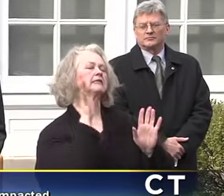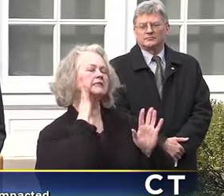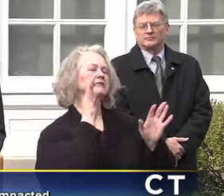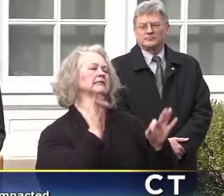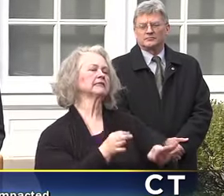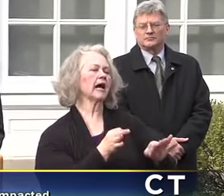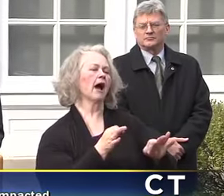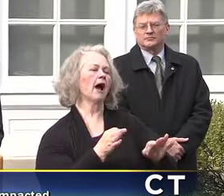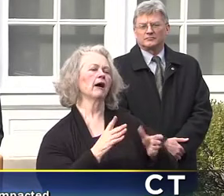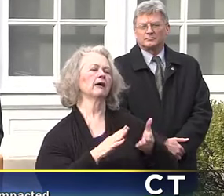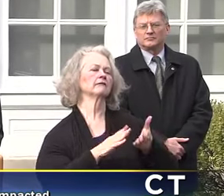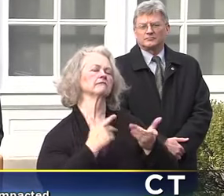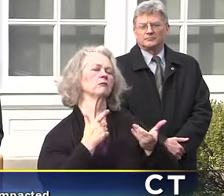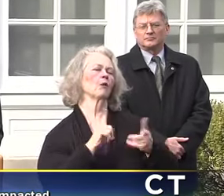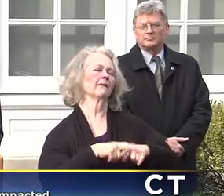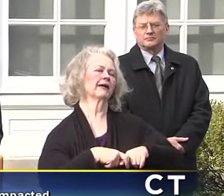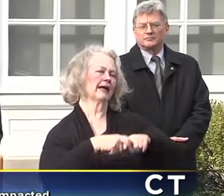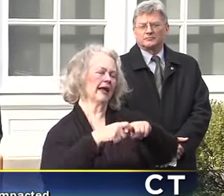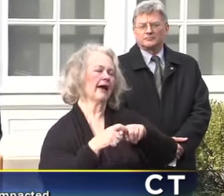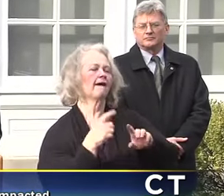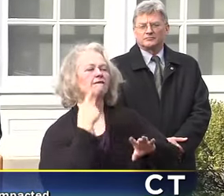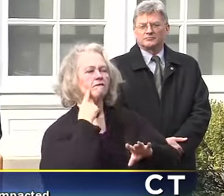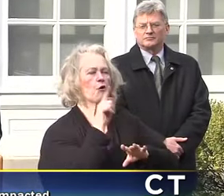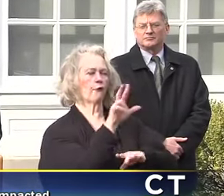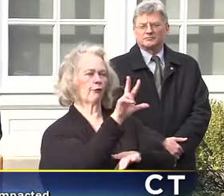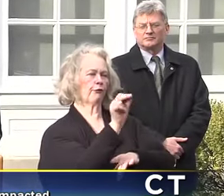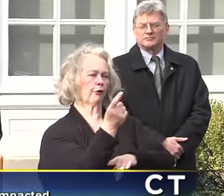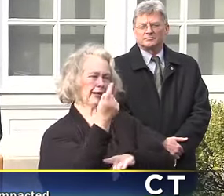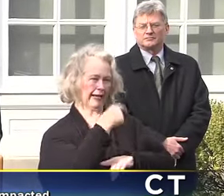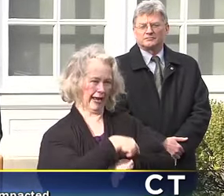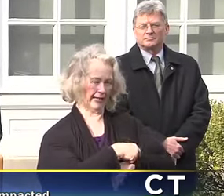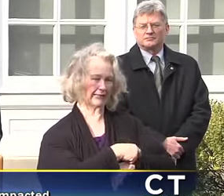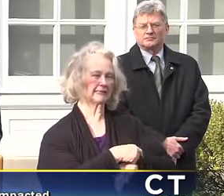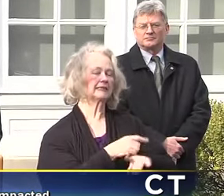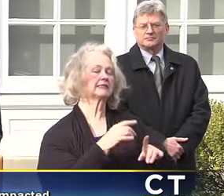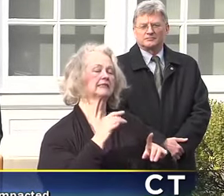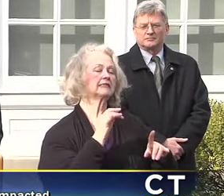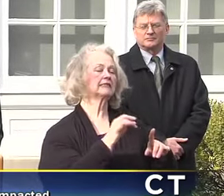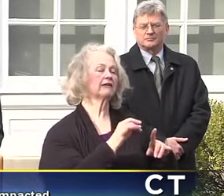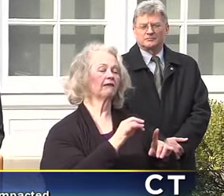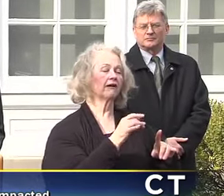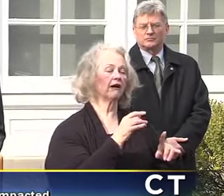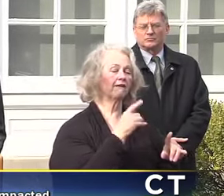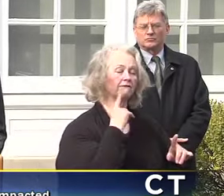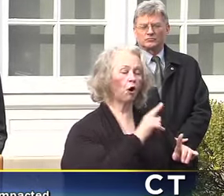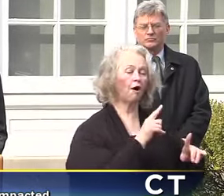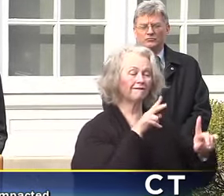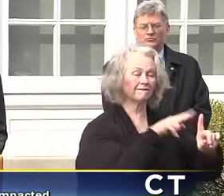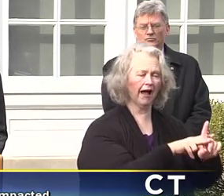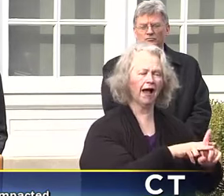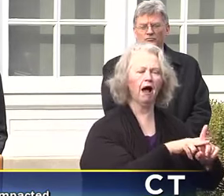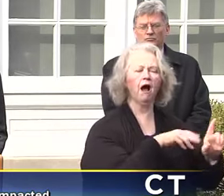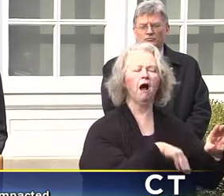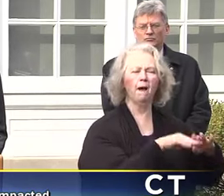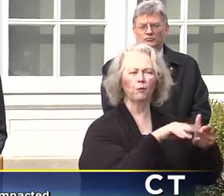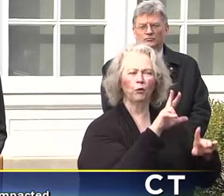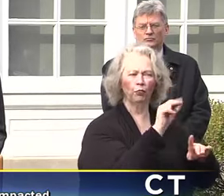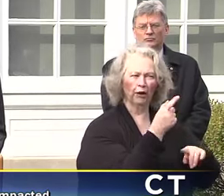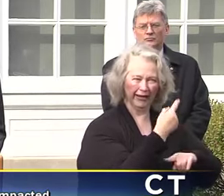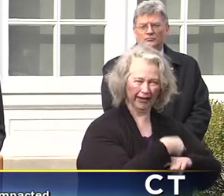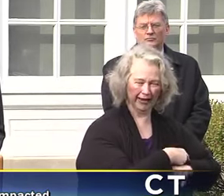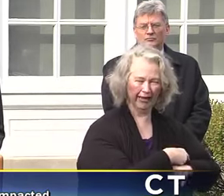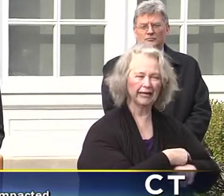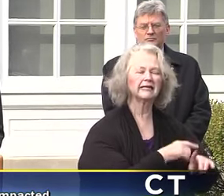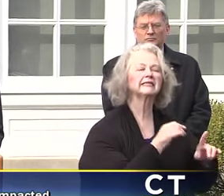So a delayment in filing for, I believe, 30 days, but the payment, importantly, for up to three months. So providing effectively a loan